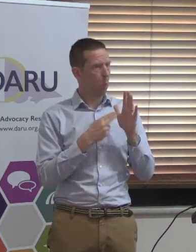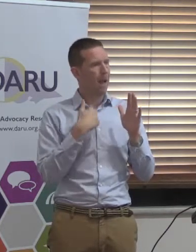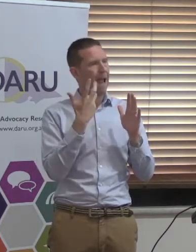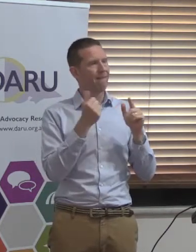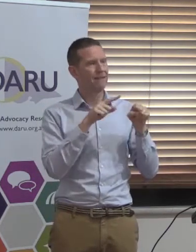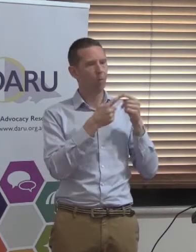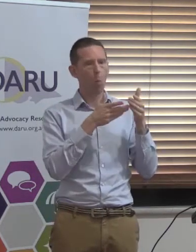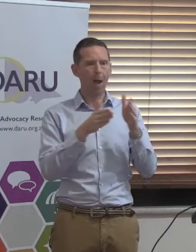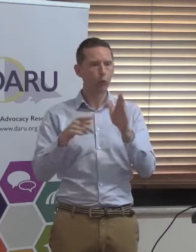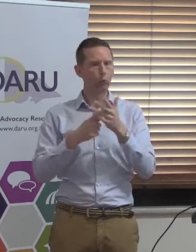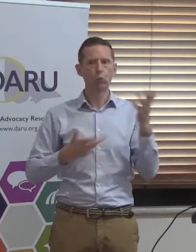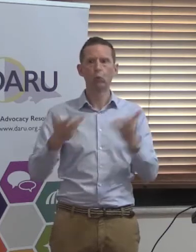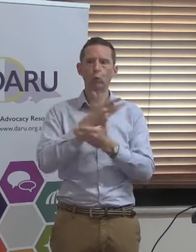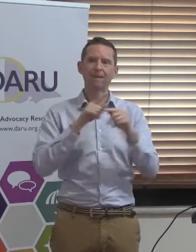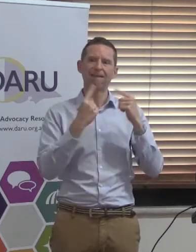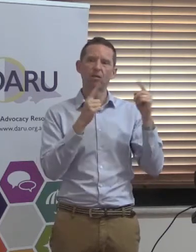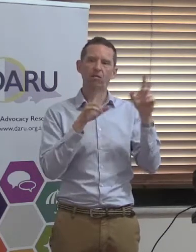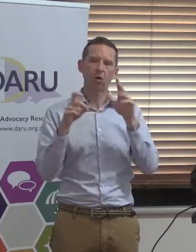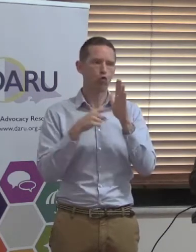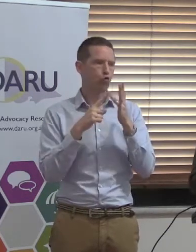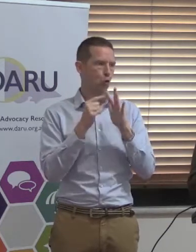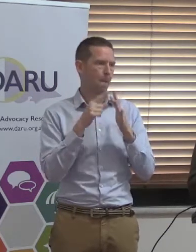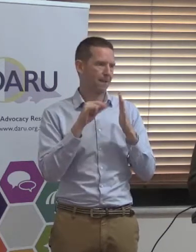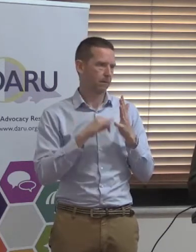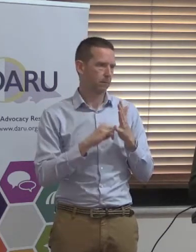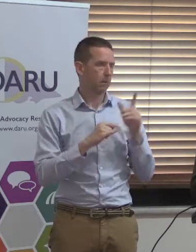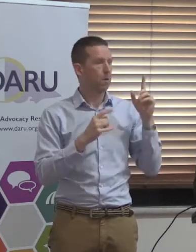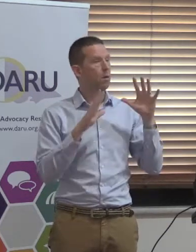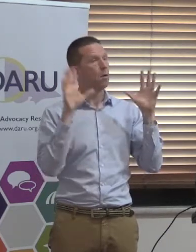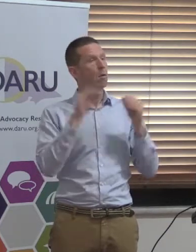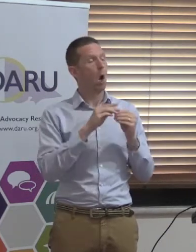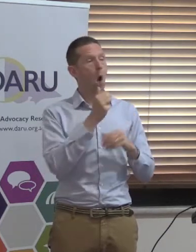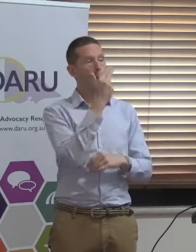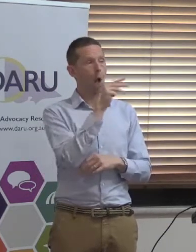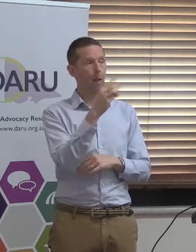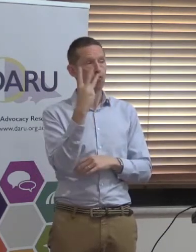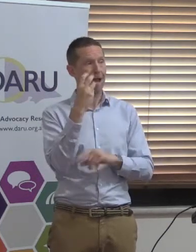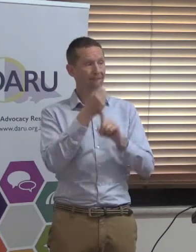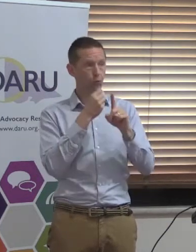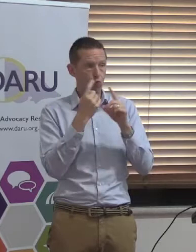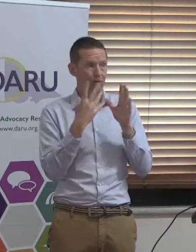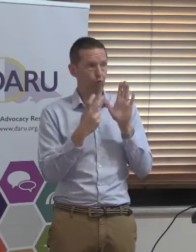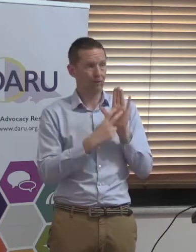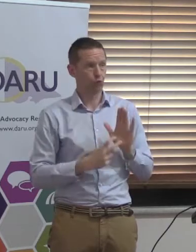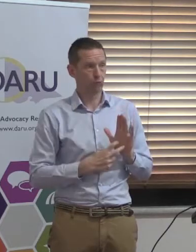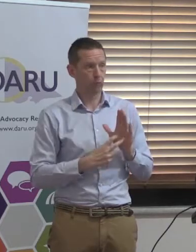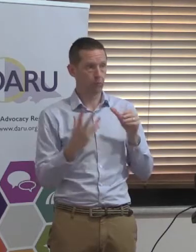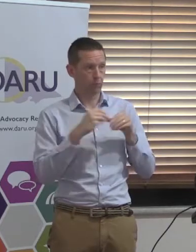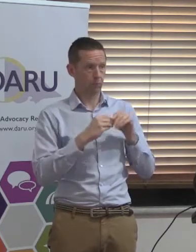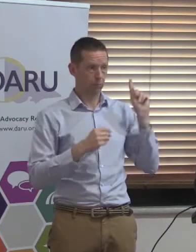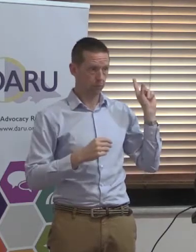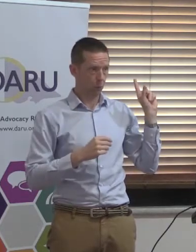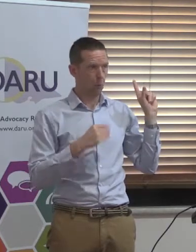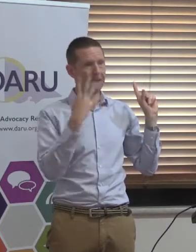have discussions about particular topics. There's something like 93 advocates already registered to use it. So, somebody out there